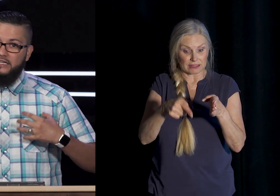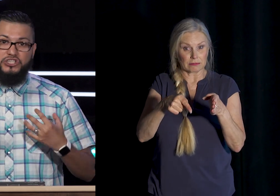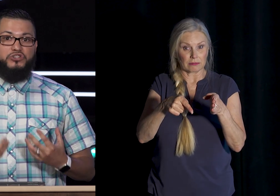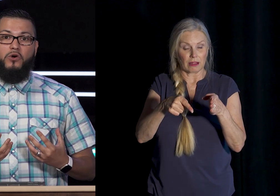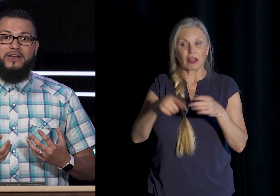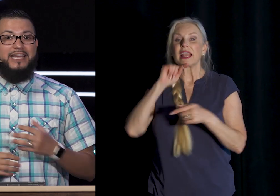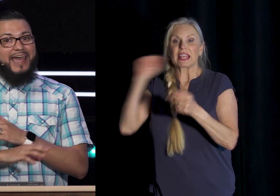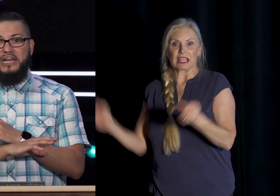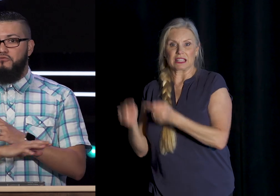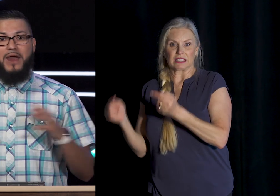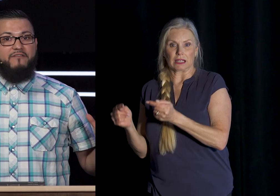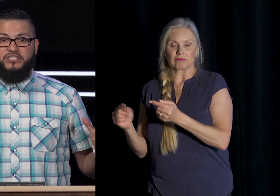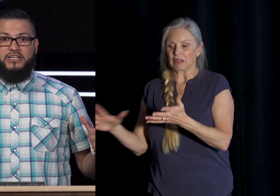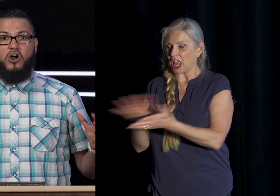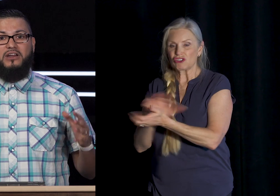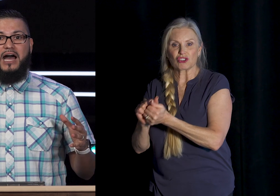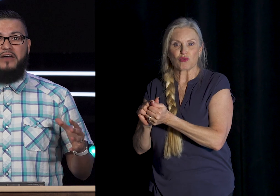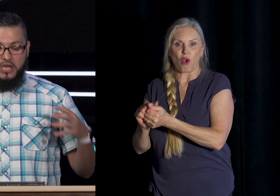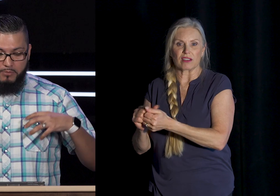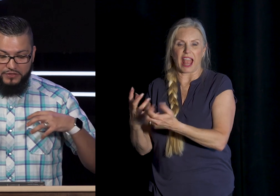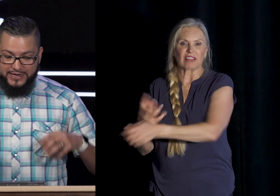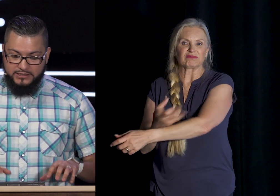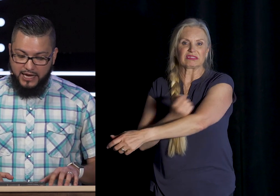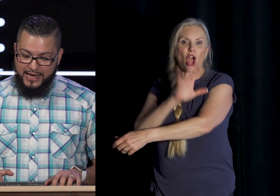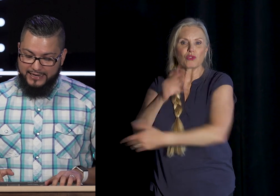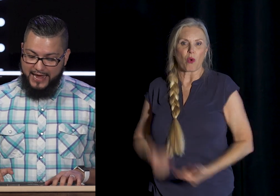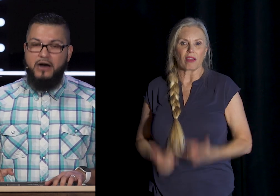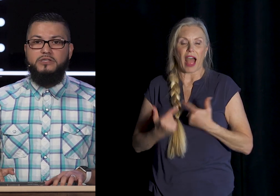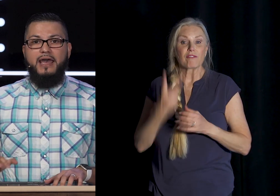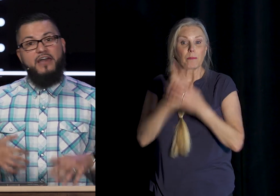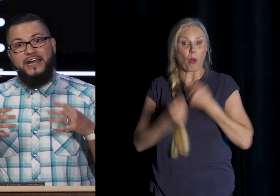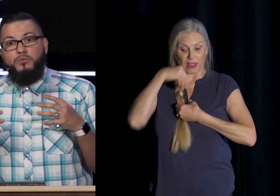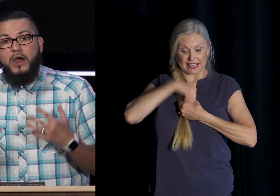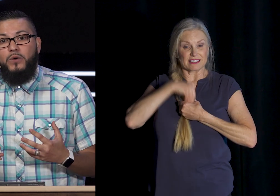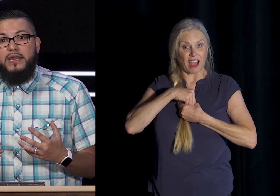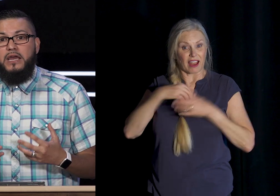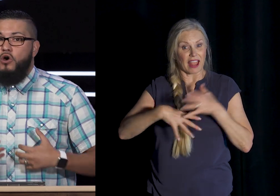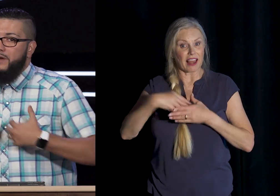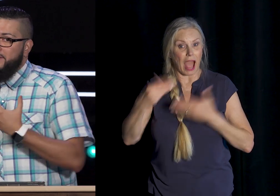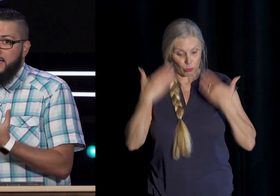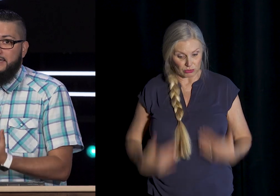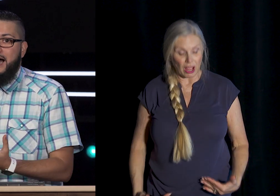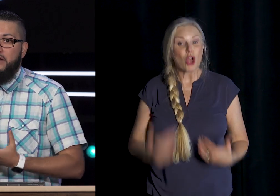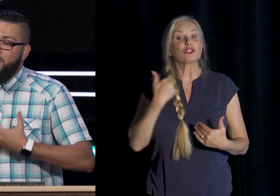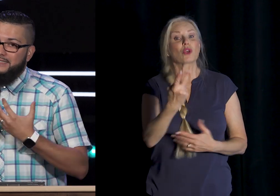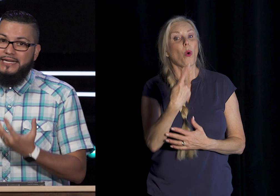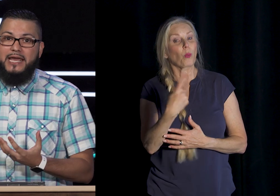it destroys And it ravages Our lives Both inside And out And that's why We who imitate God on a day To day